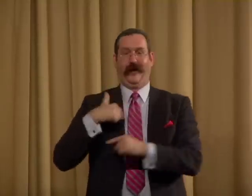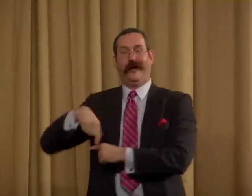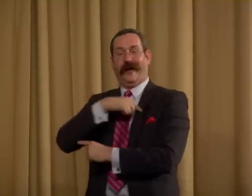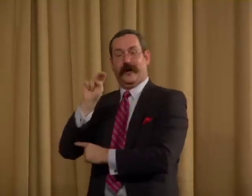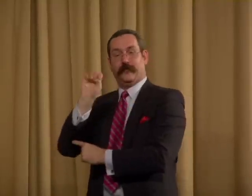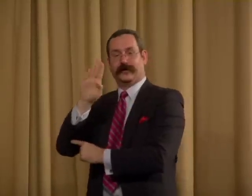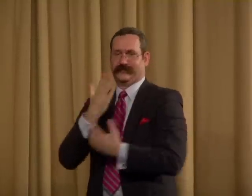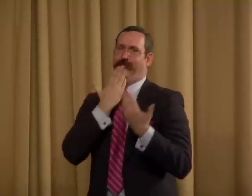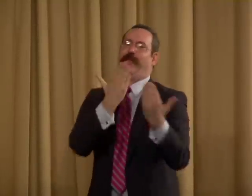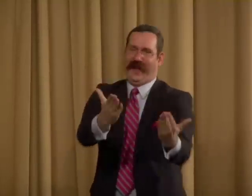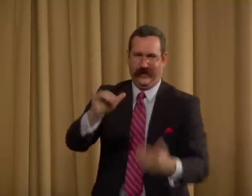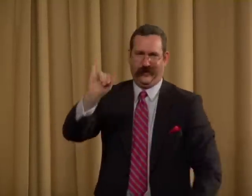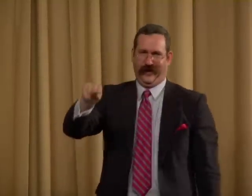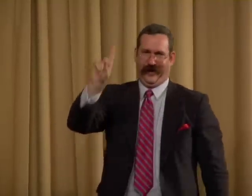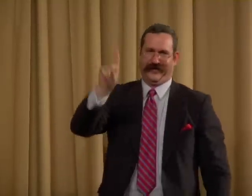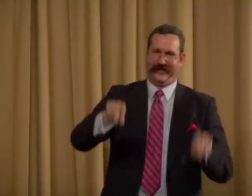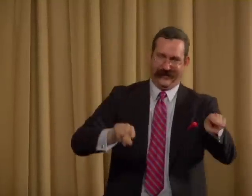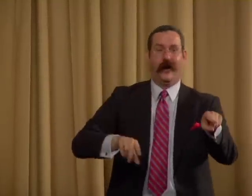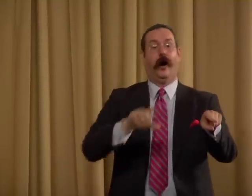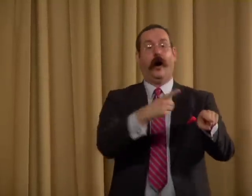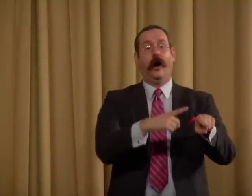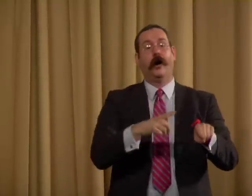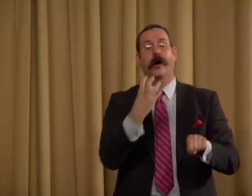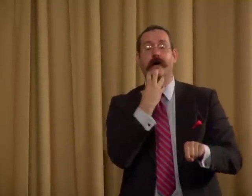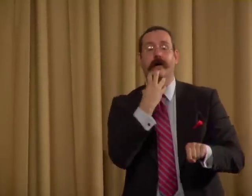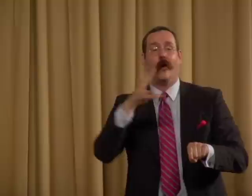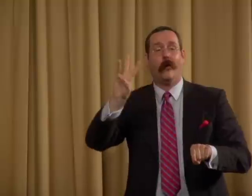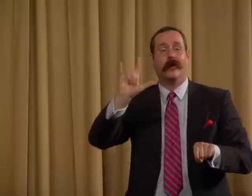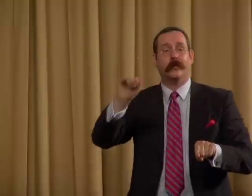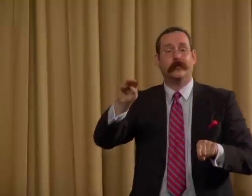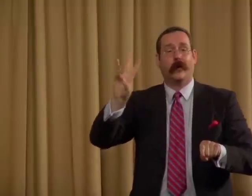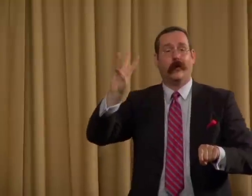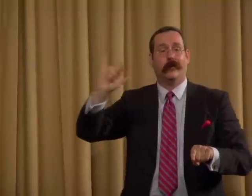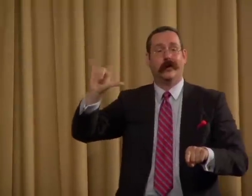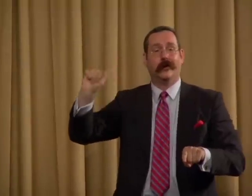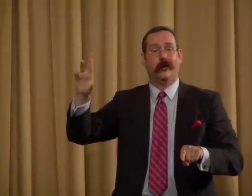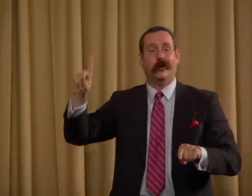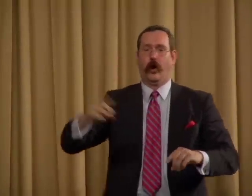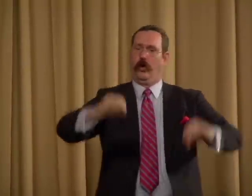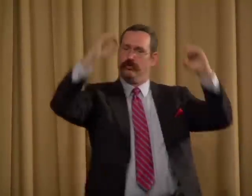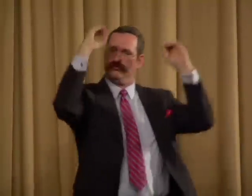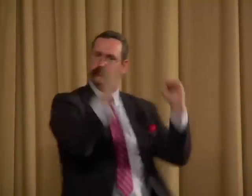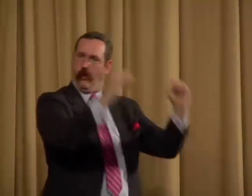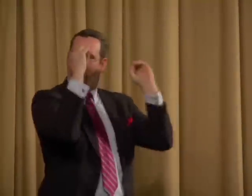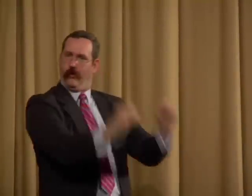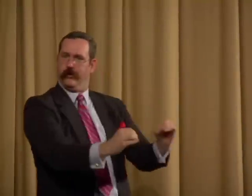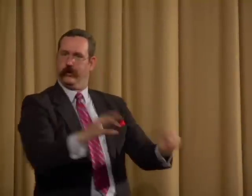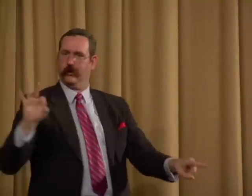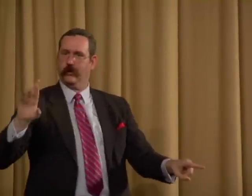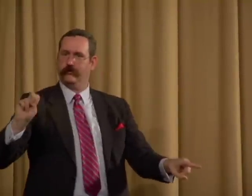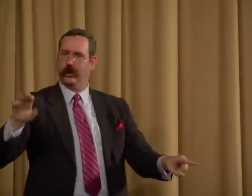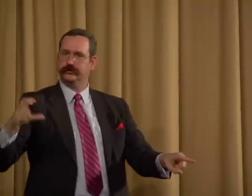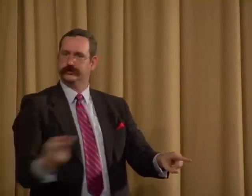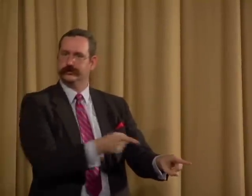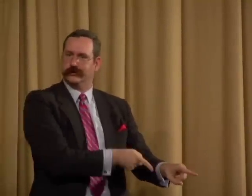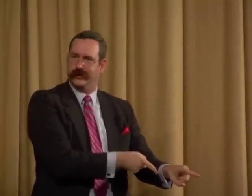Go Indiana. We in Nebraska thanked the folks in Indiana because